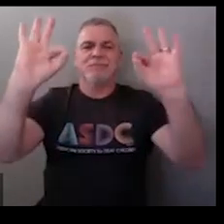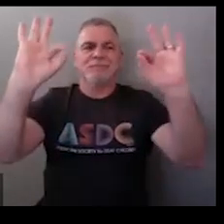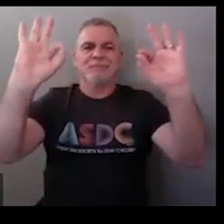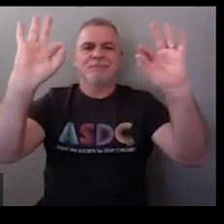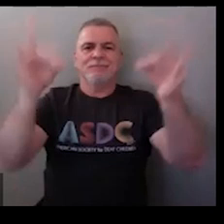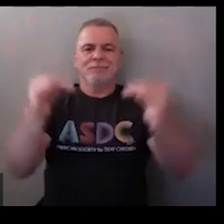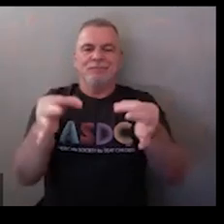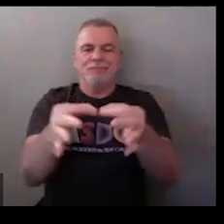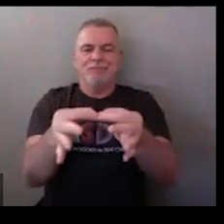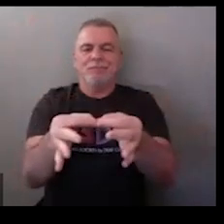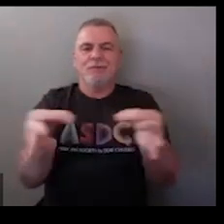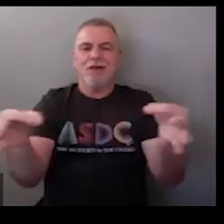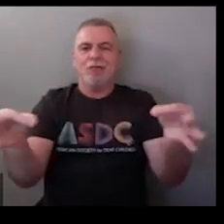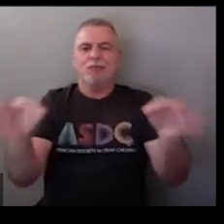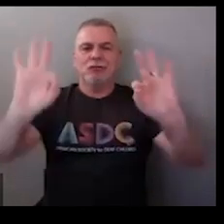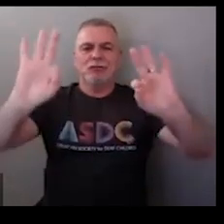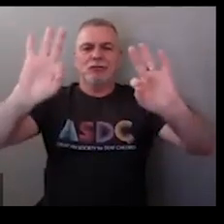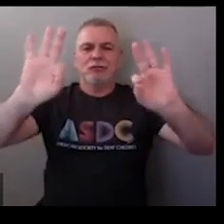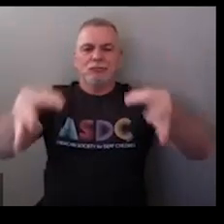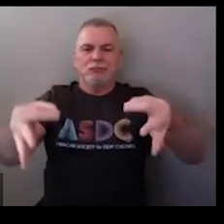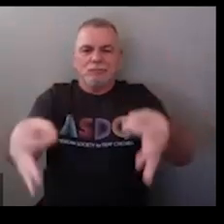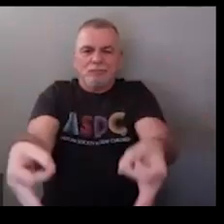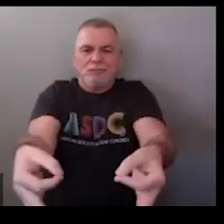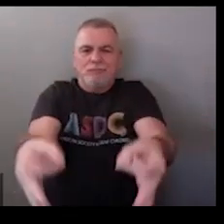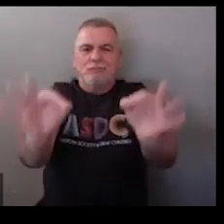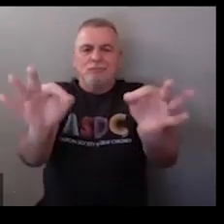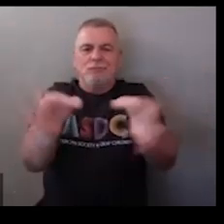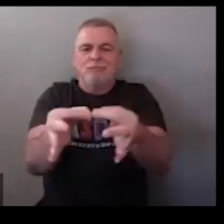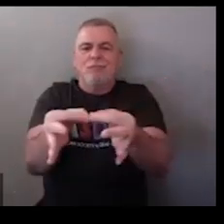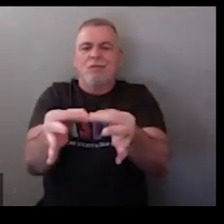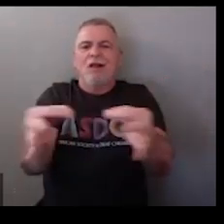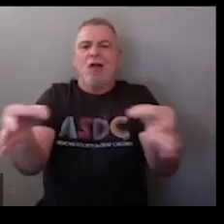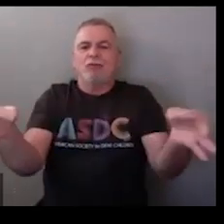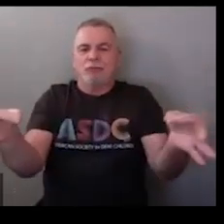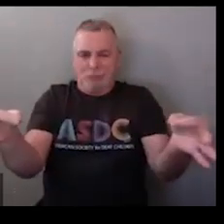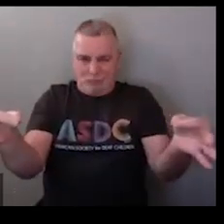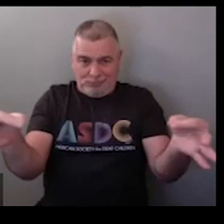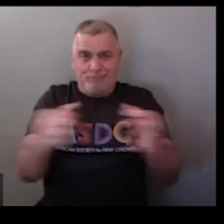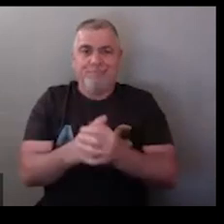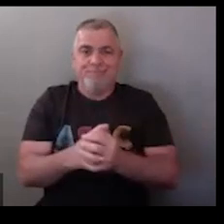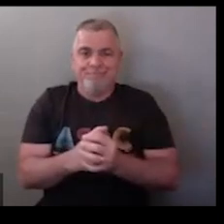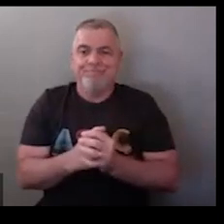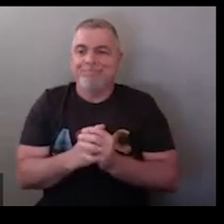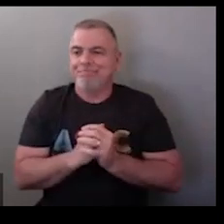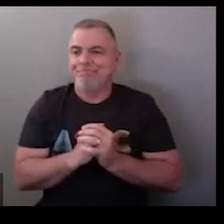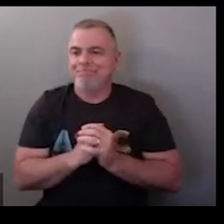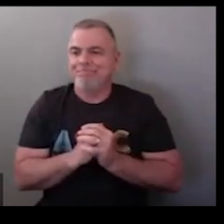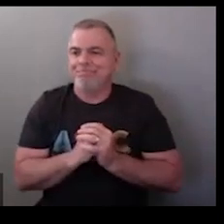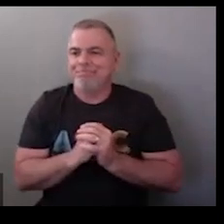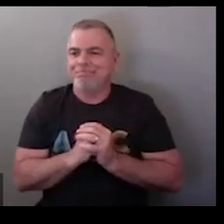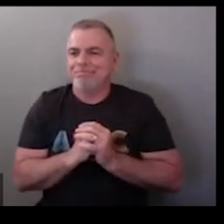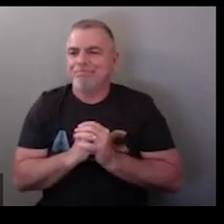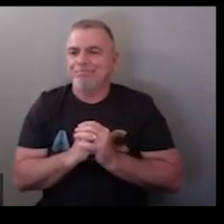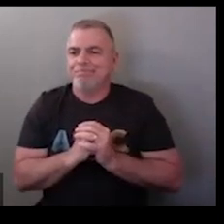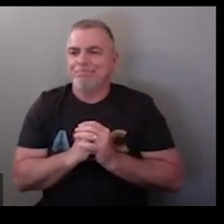so this is the hand shape you would use and this is the movement so it's what we call an f hand shape and that would be sentence